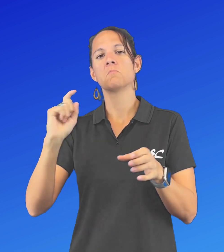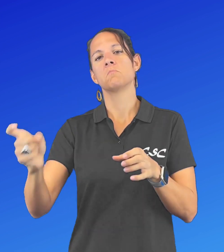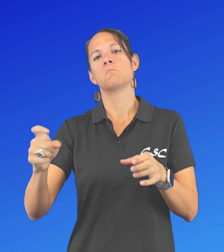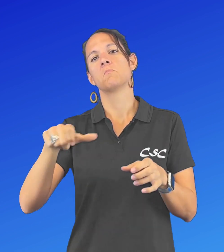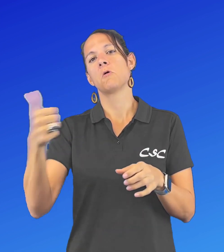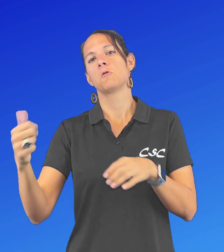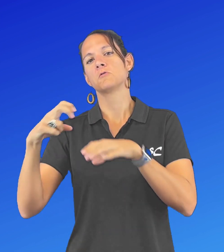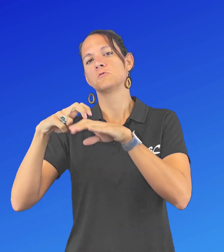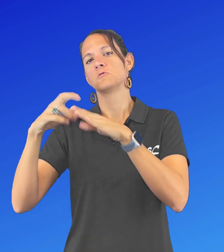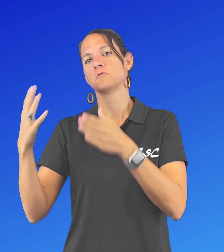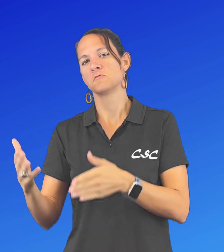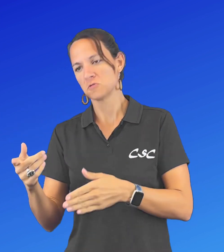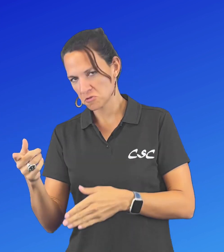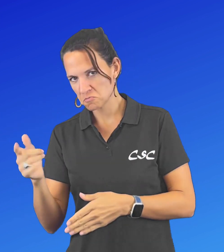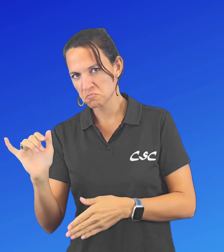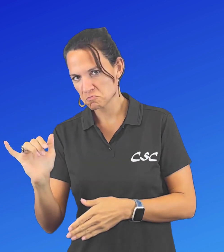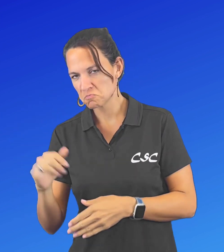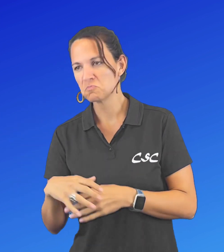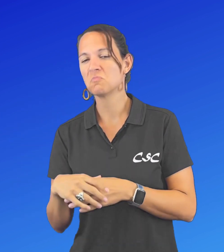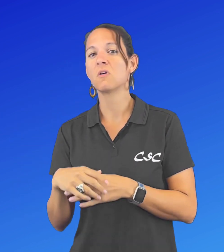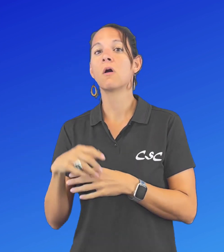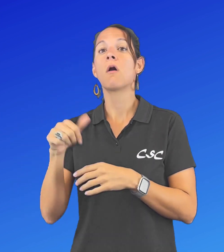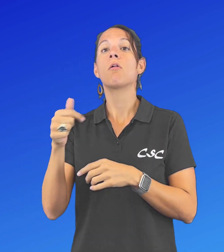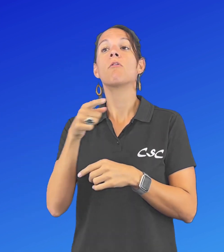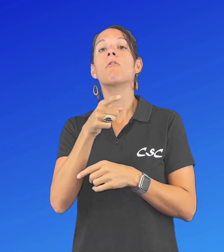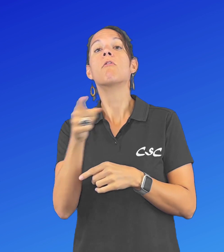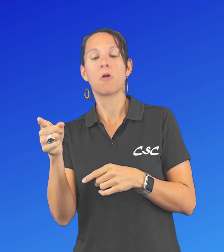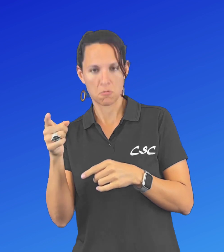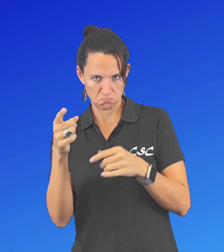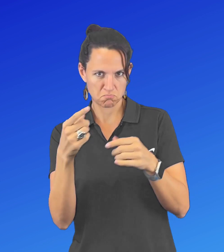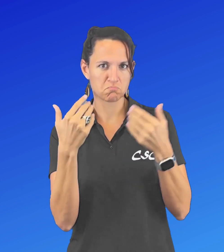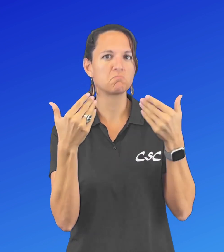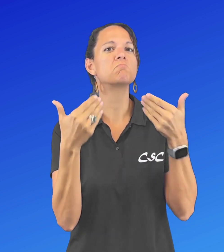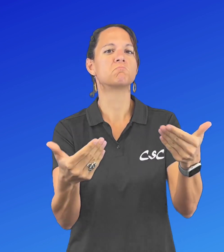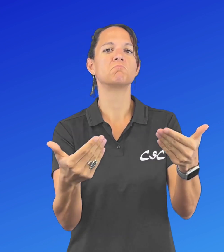All the other surfers went ahead and surfed.